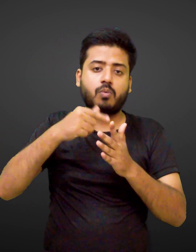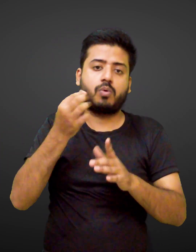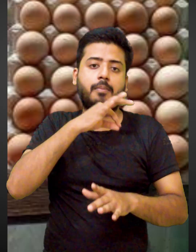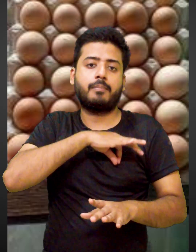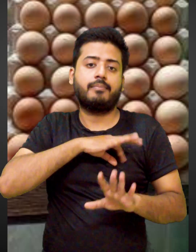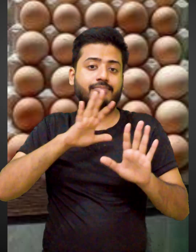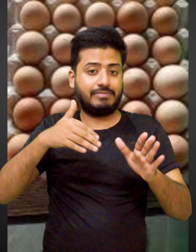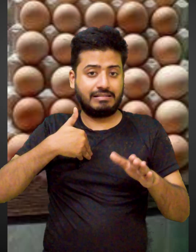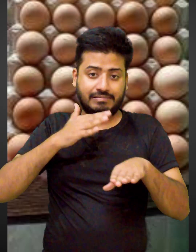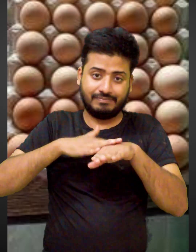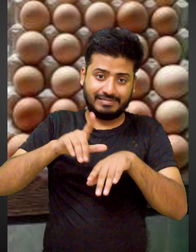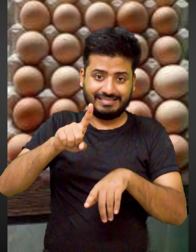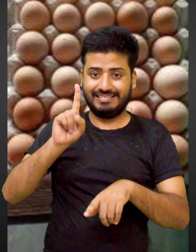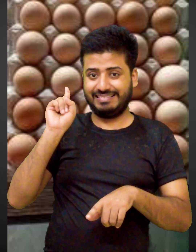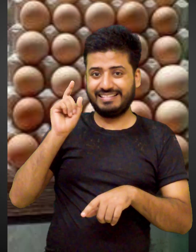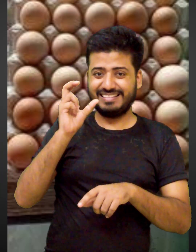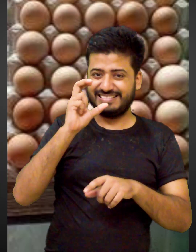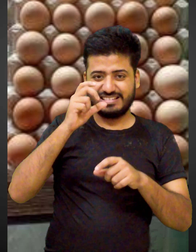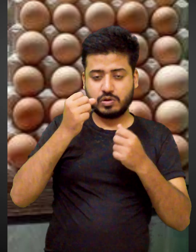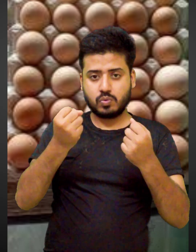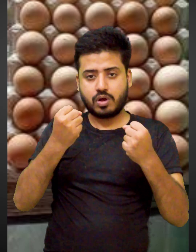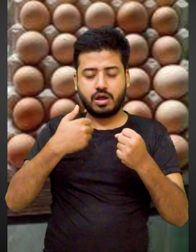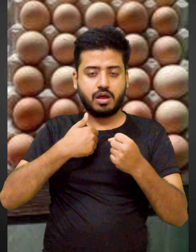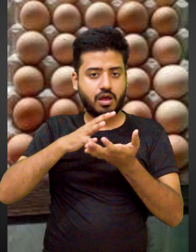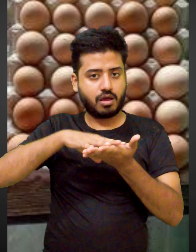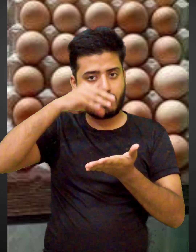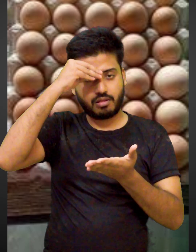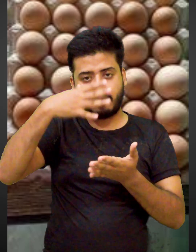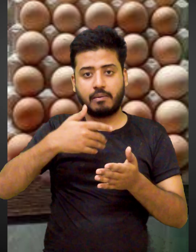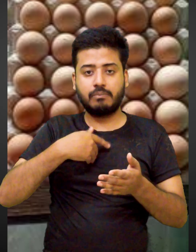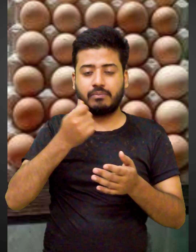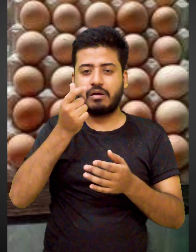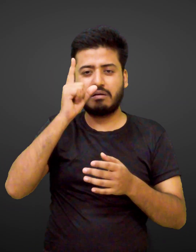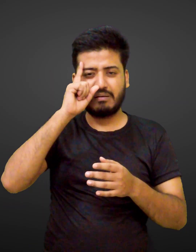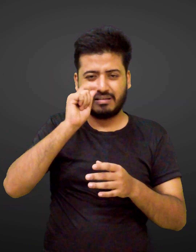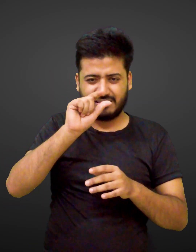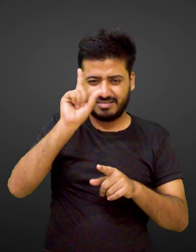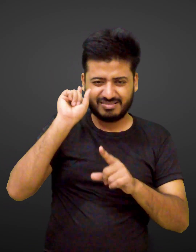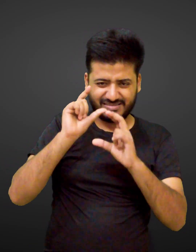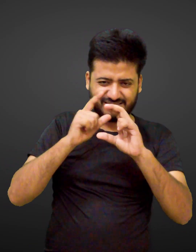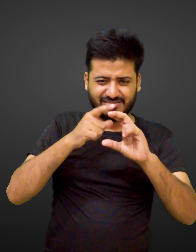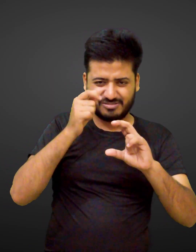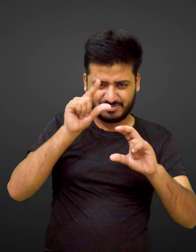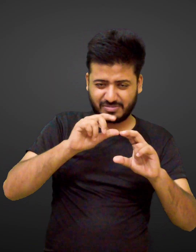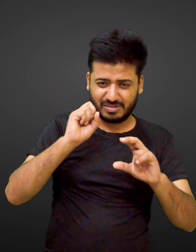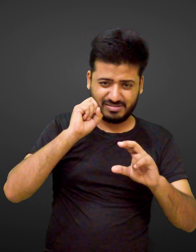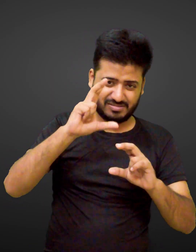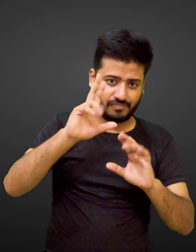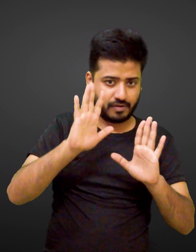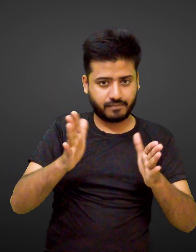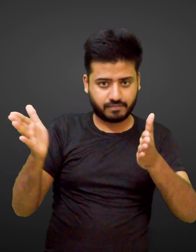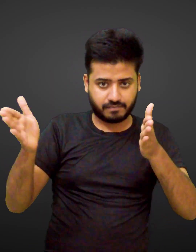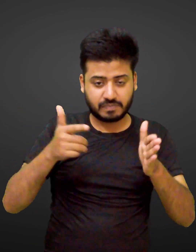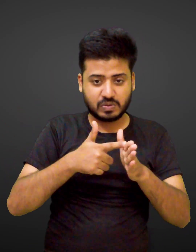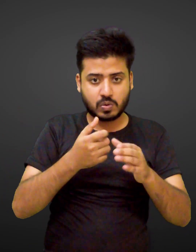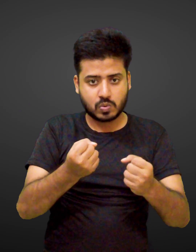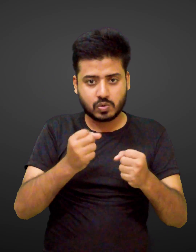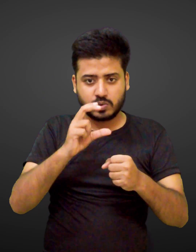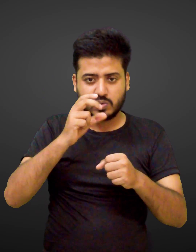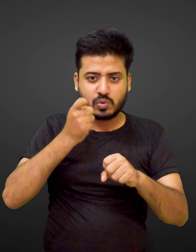architecture distributes weight when pressure is applied evenly on the ends of a whole egg its curved shape distributes d4s